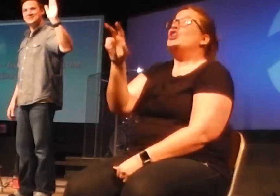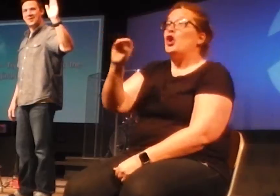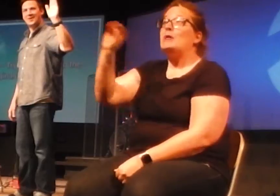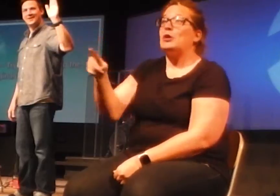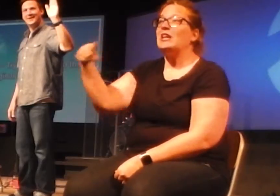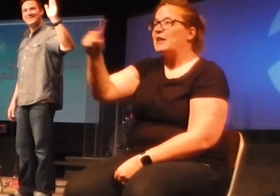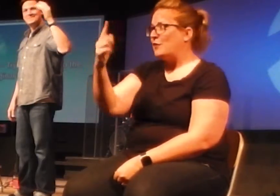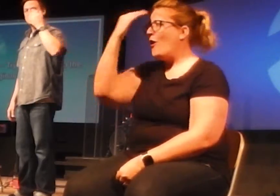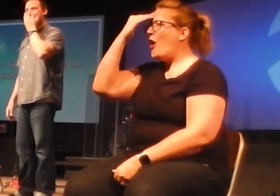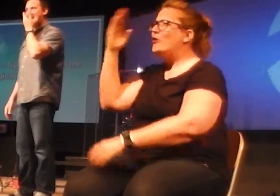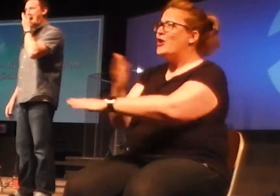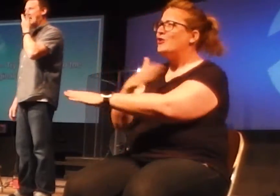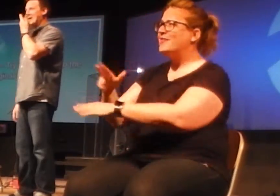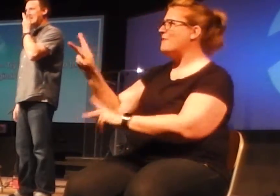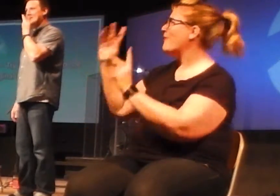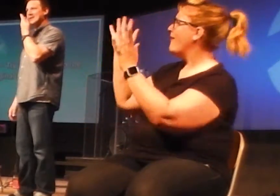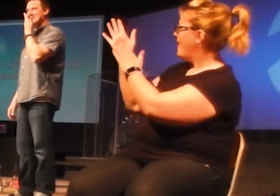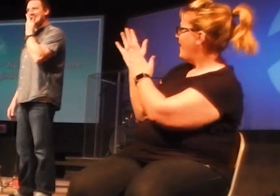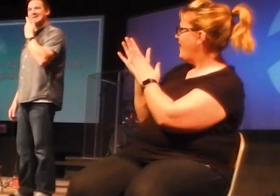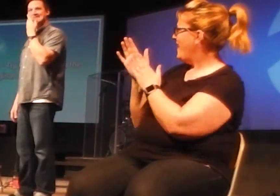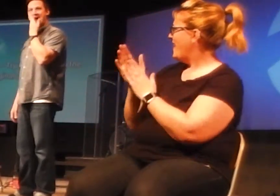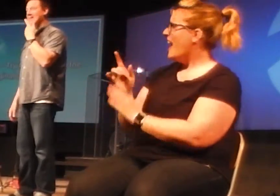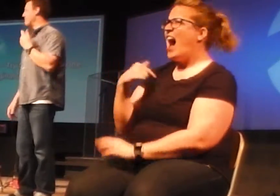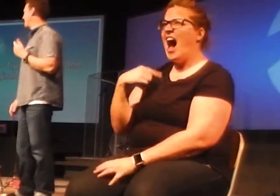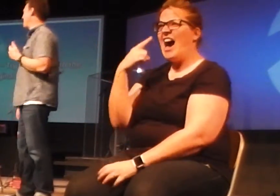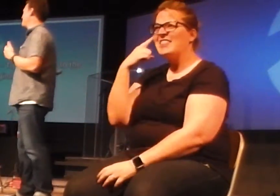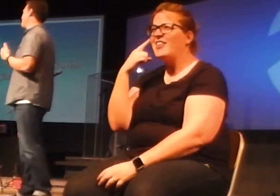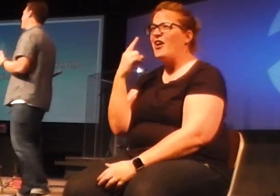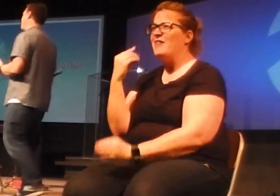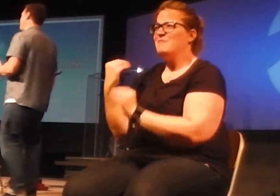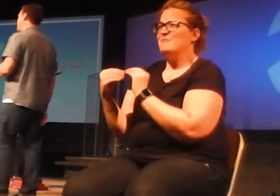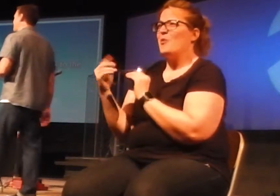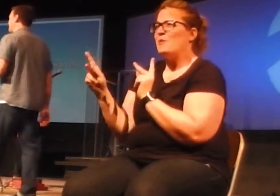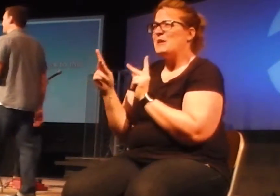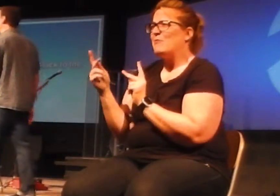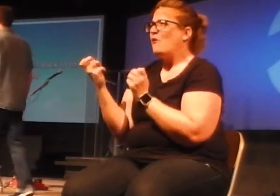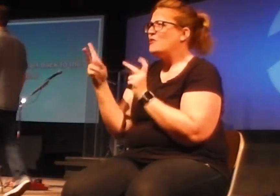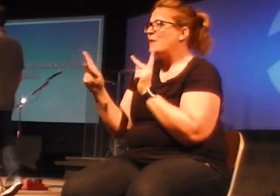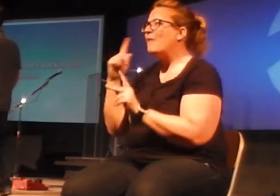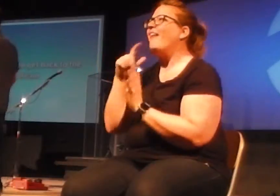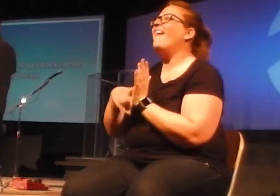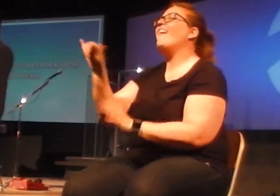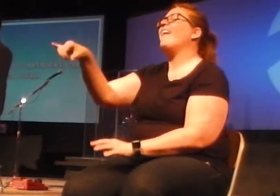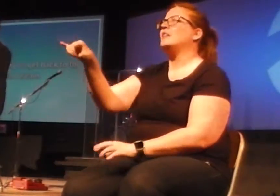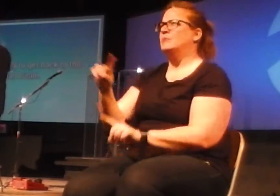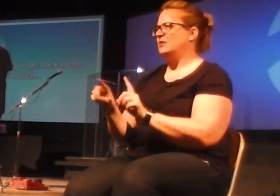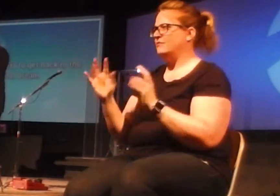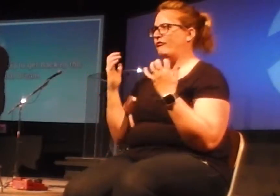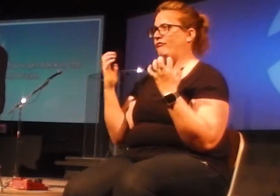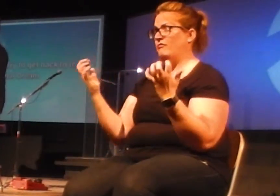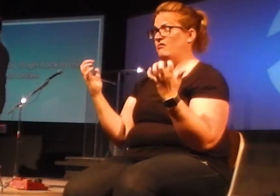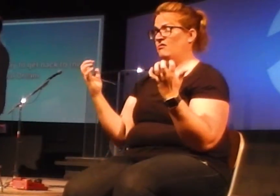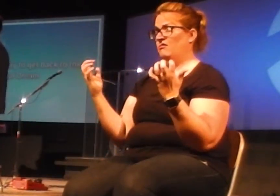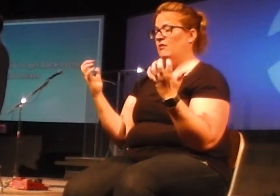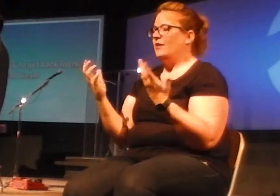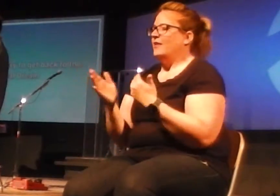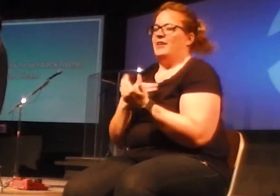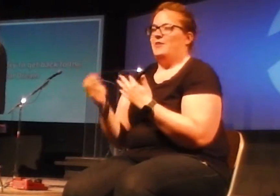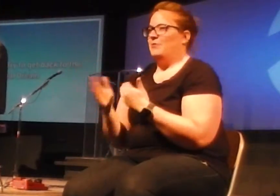song. I thought that was going to be at least highly recognizable by a few of you. Right? You hear this language in our culture all